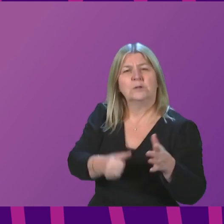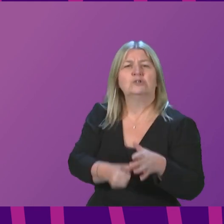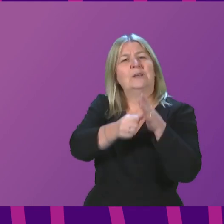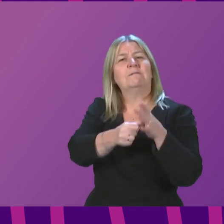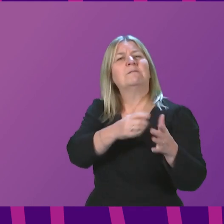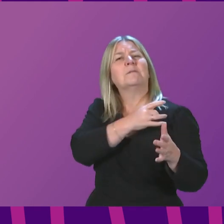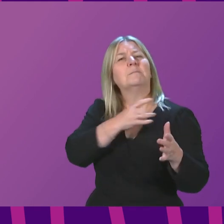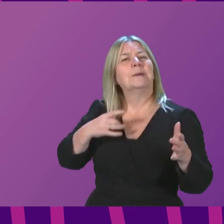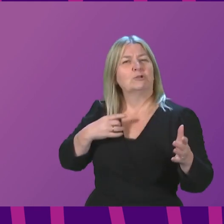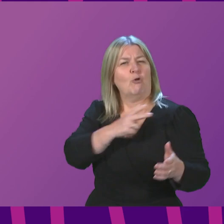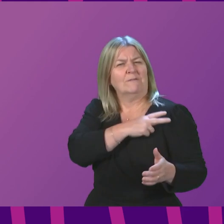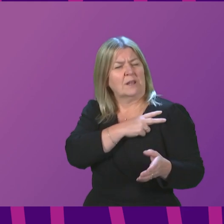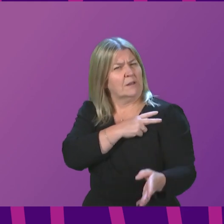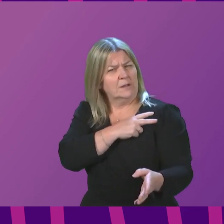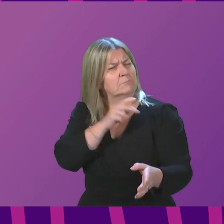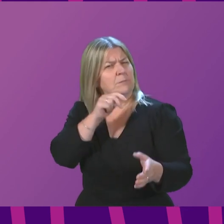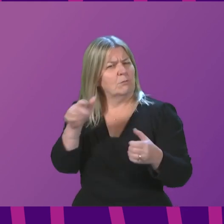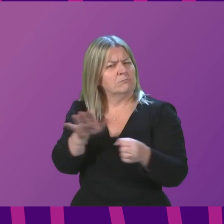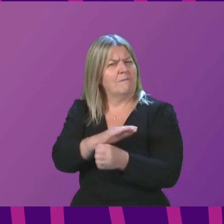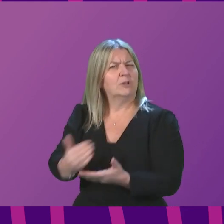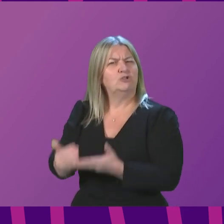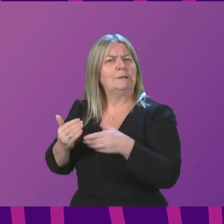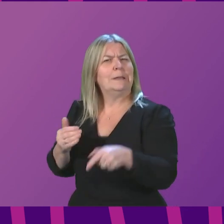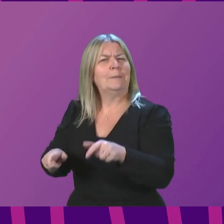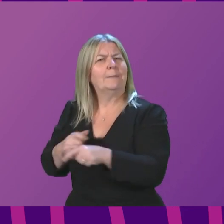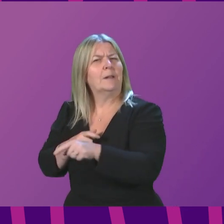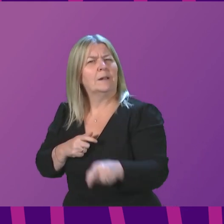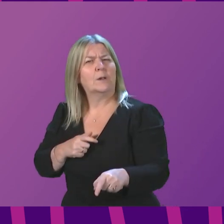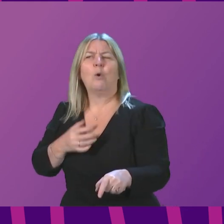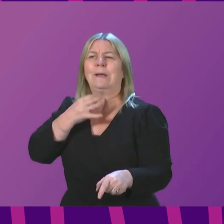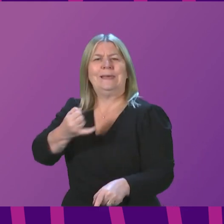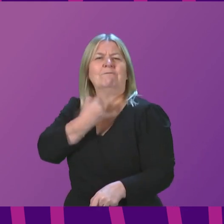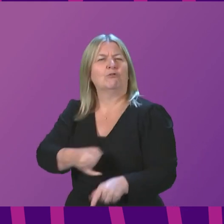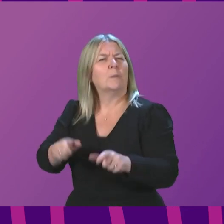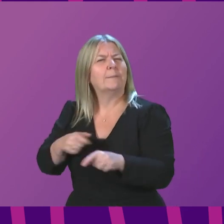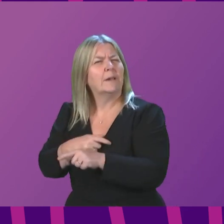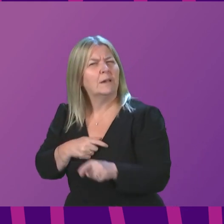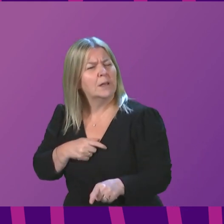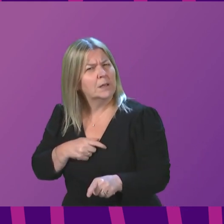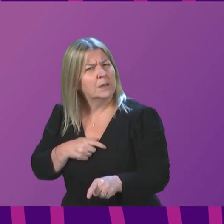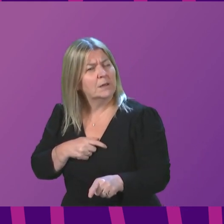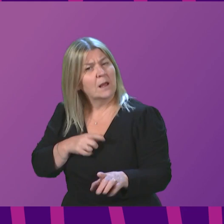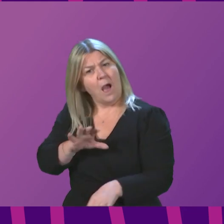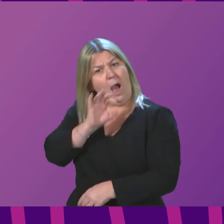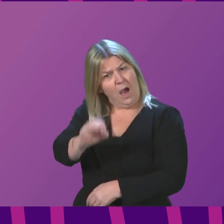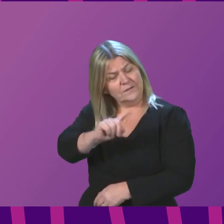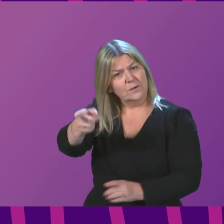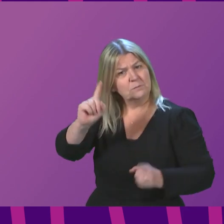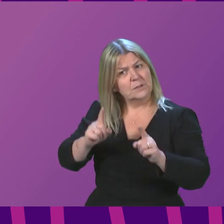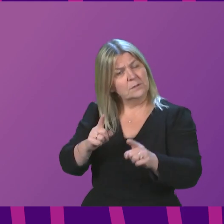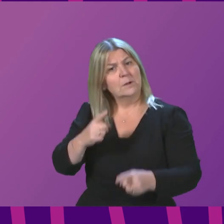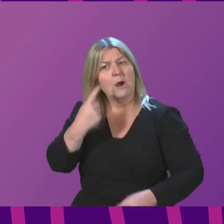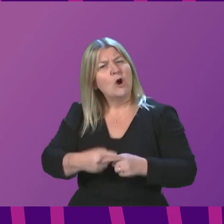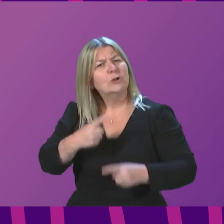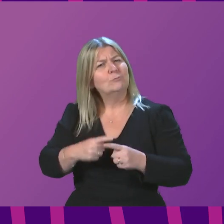all those currently shielding and misses out key vulnerable groups. Will the First Minister urgently review the